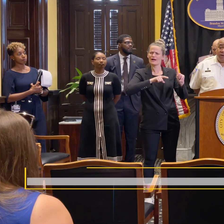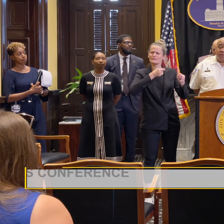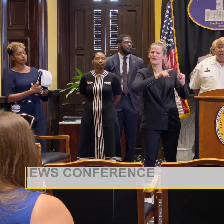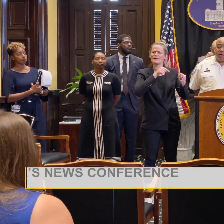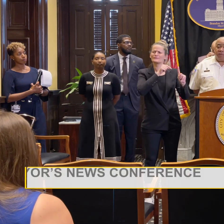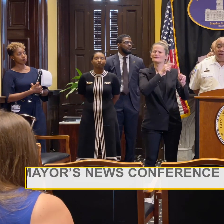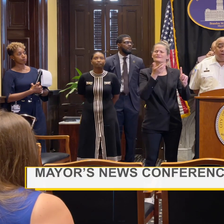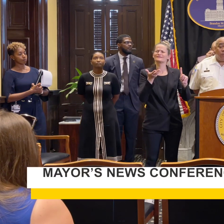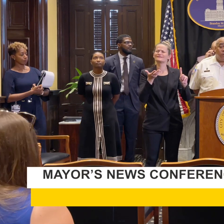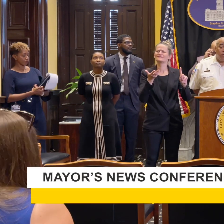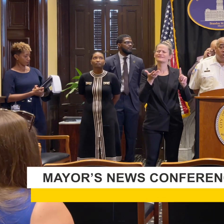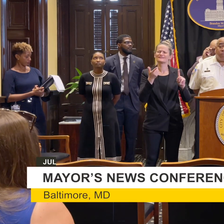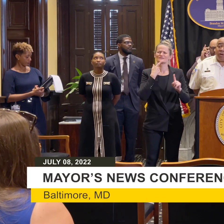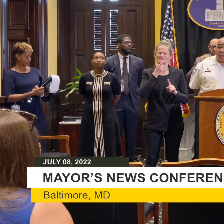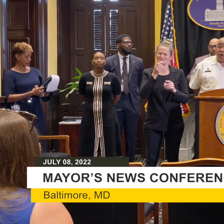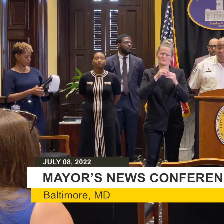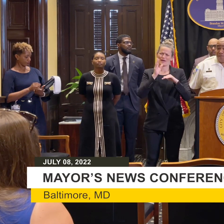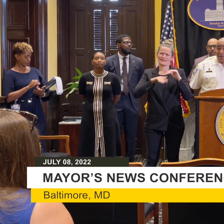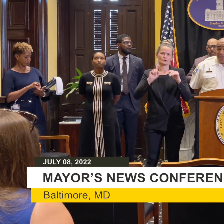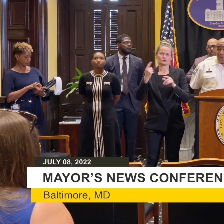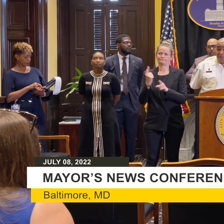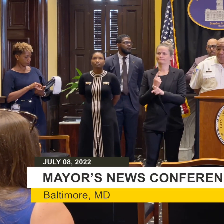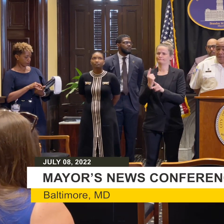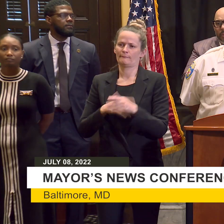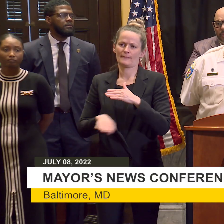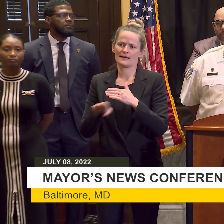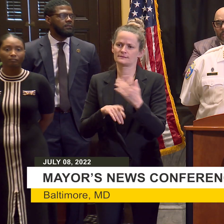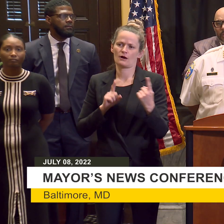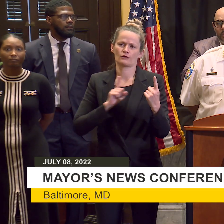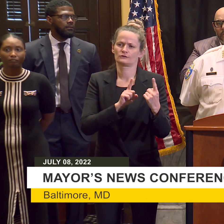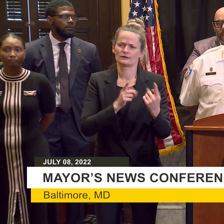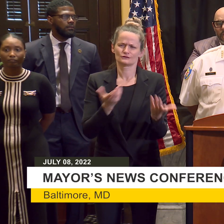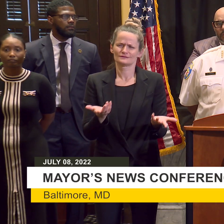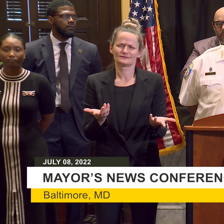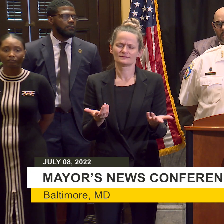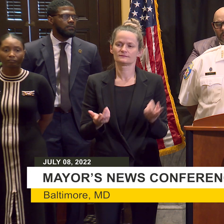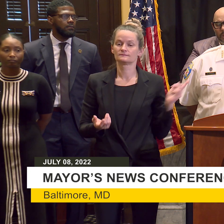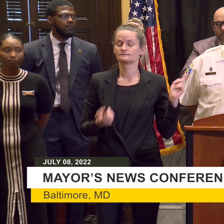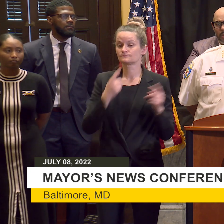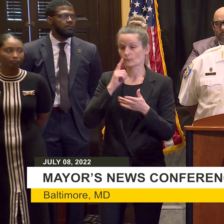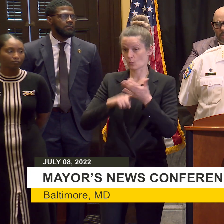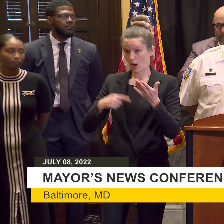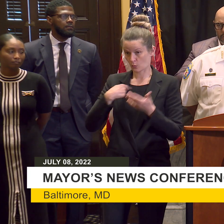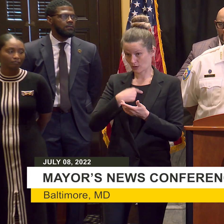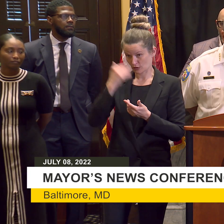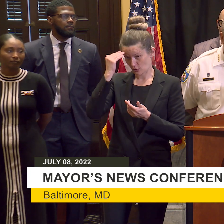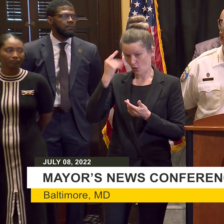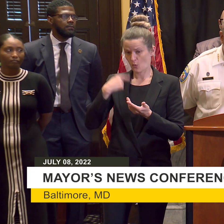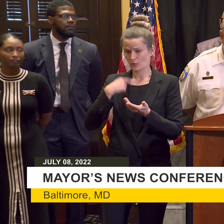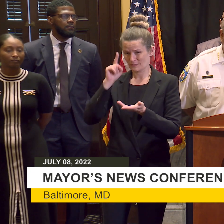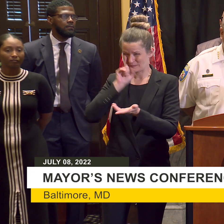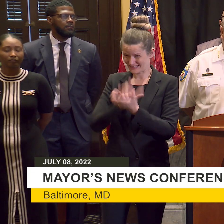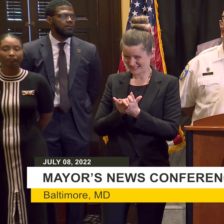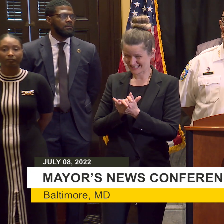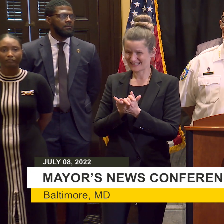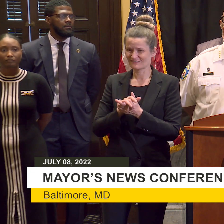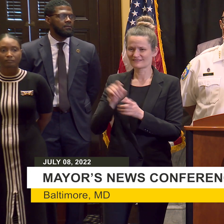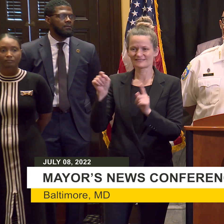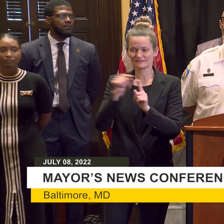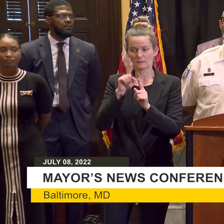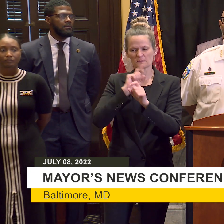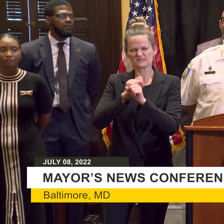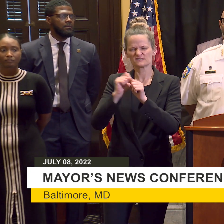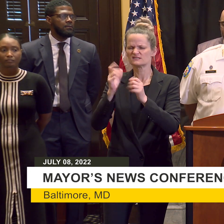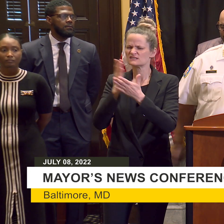basics. It's, it's not what we know, but it's what we believe, that there was some type of engagement that escalated to